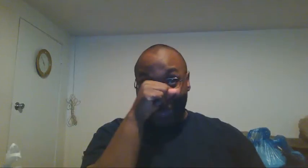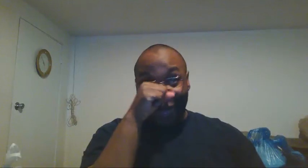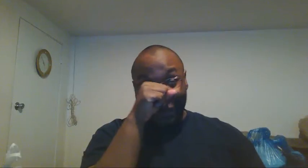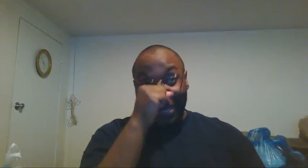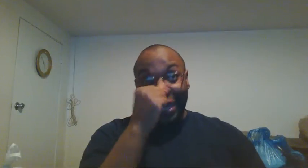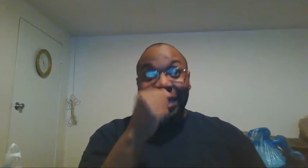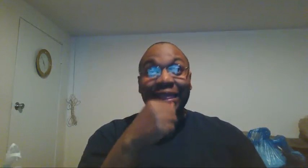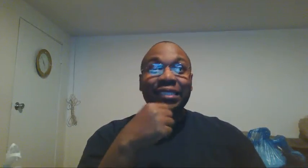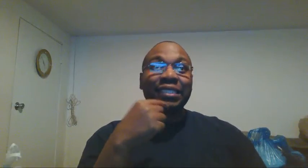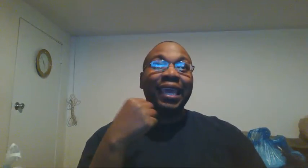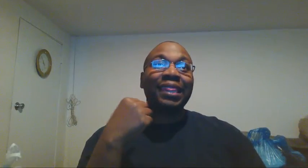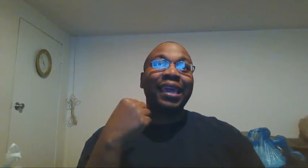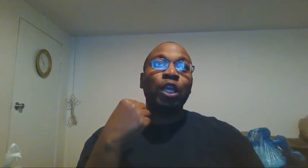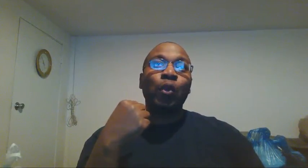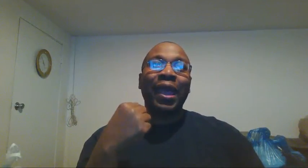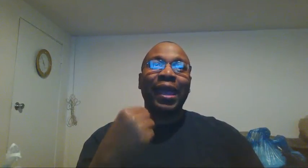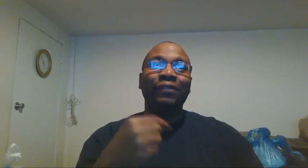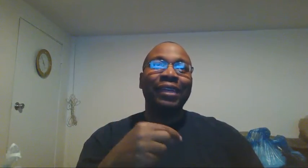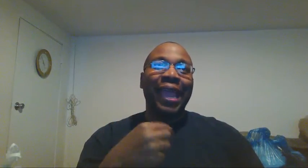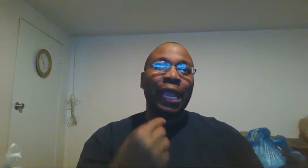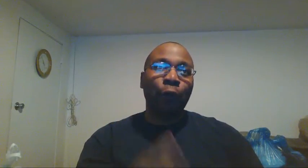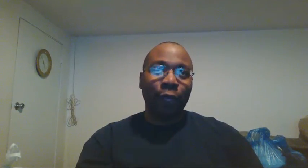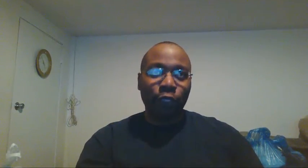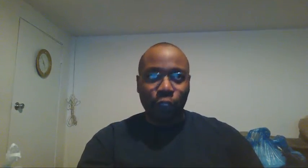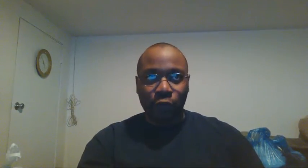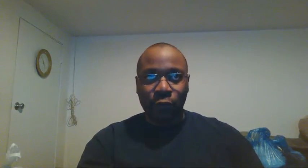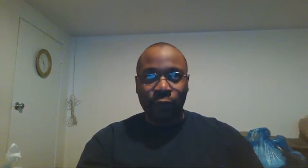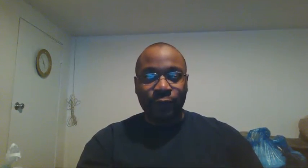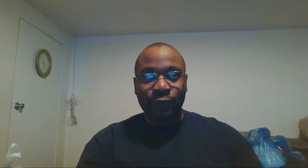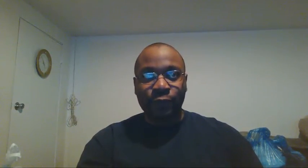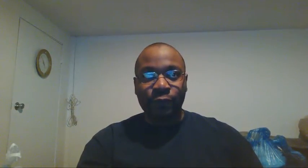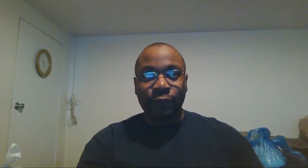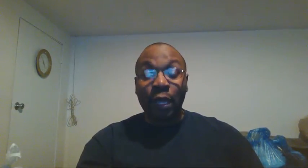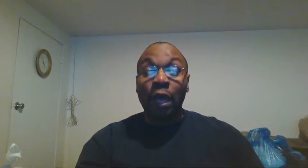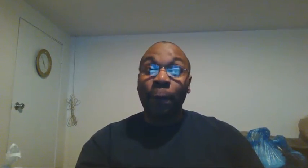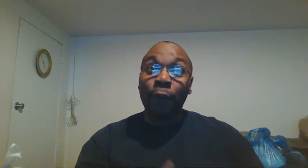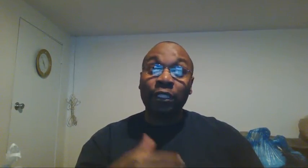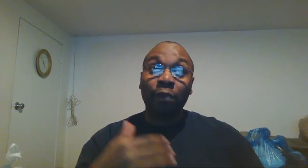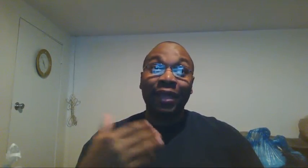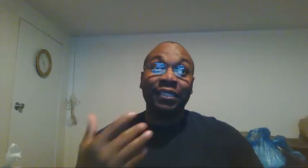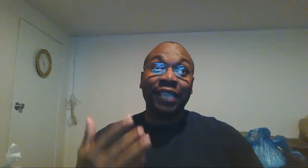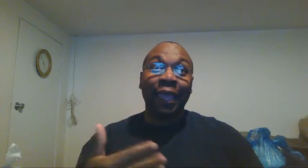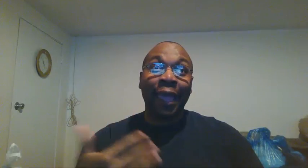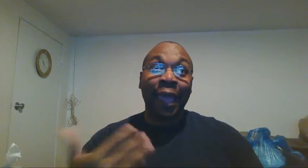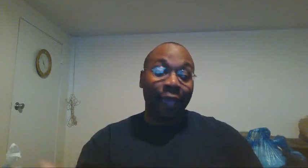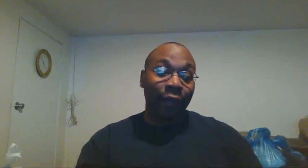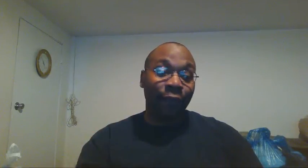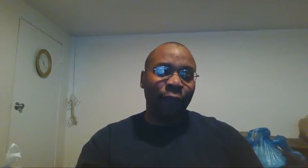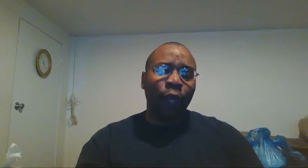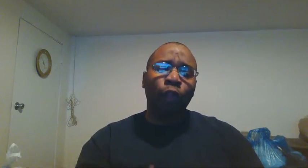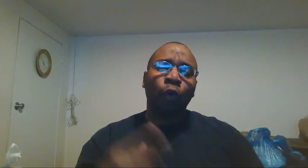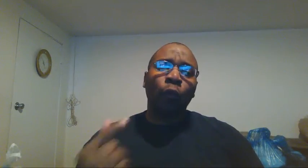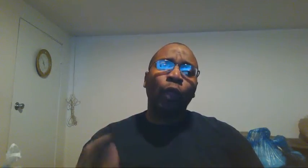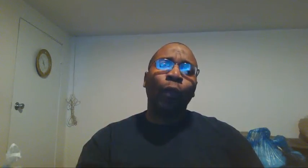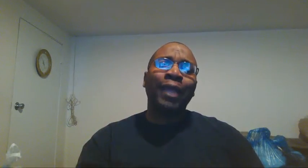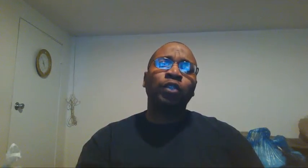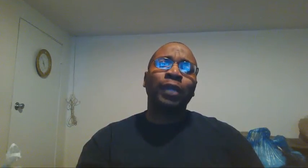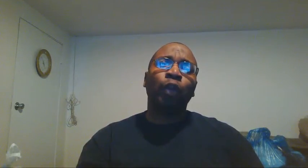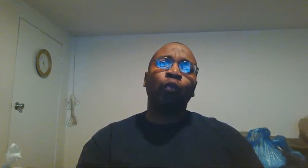let's say that you have an anger issue a person may say hey the only way to get rid